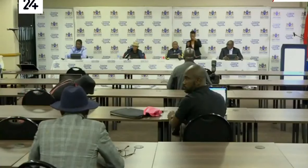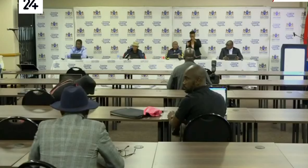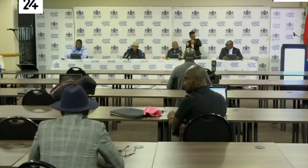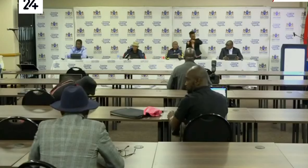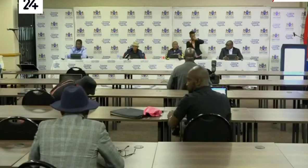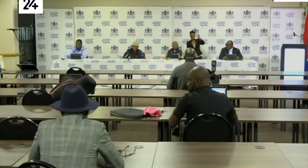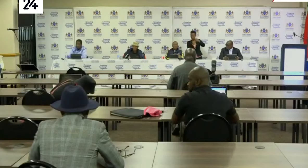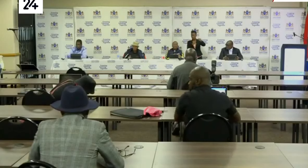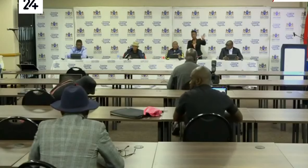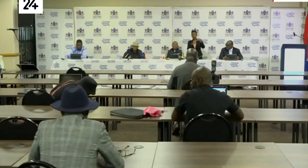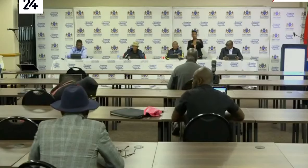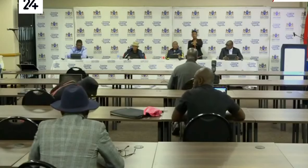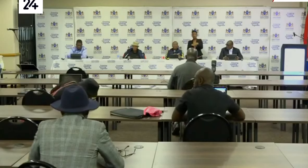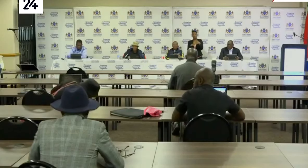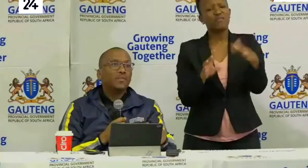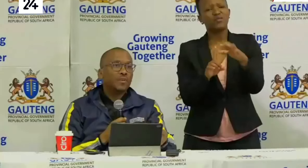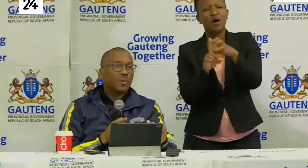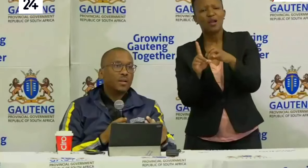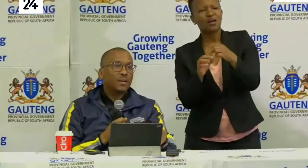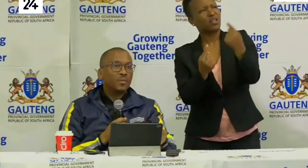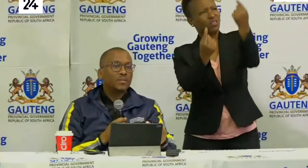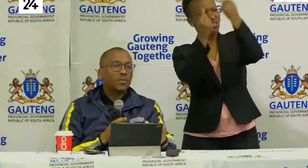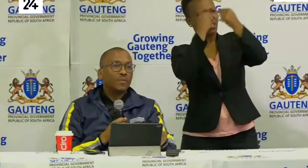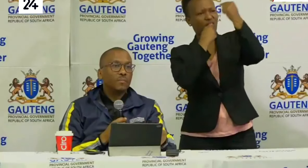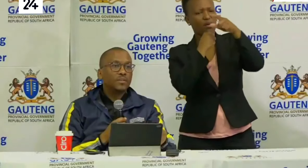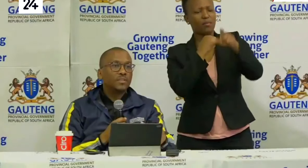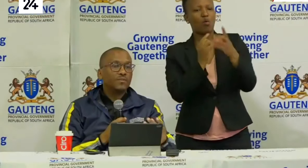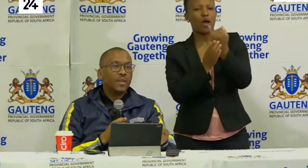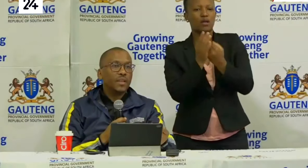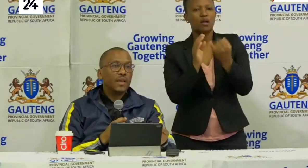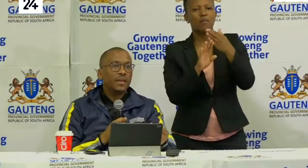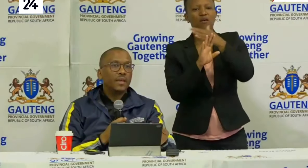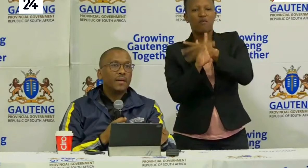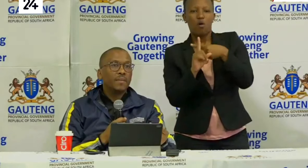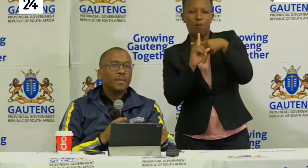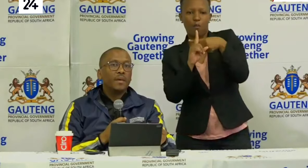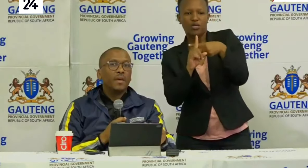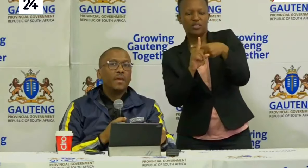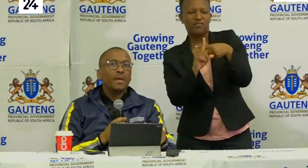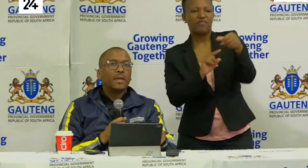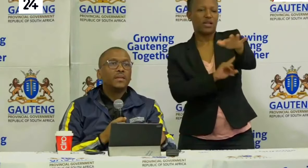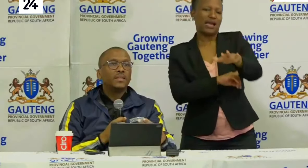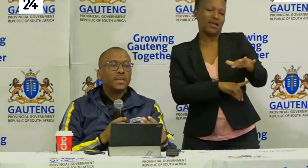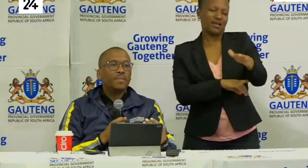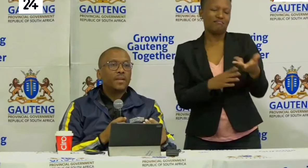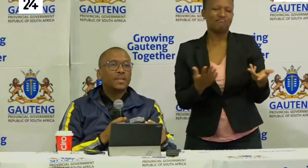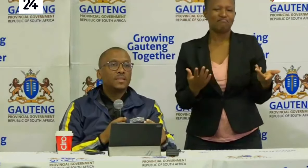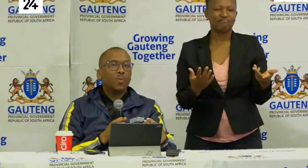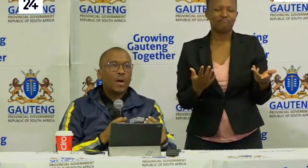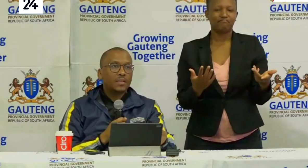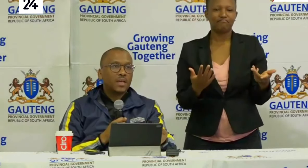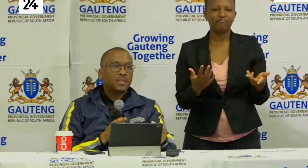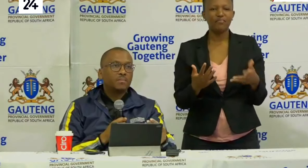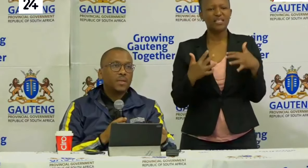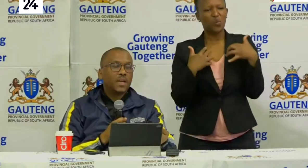threatened and they harassed an individual that was COVID positive in their area and it's something that